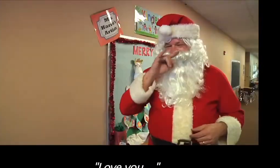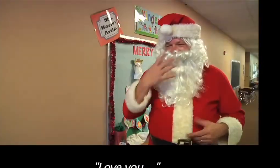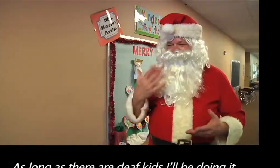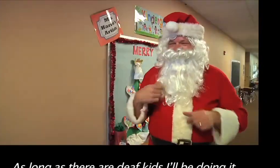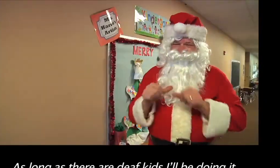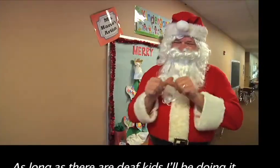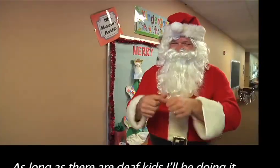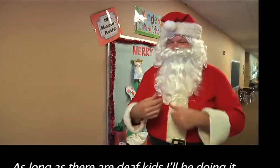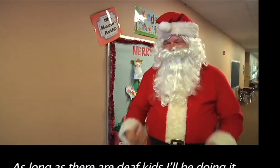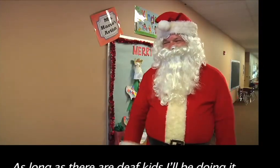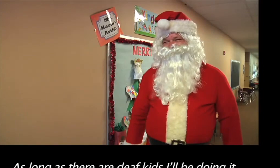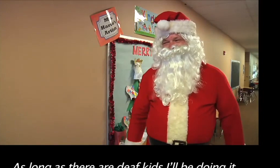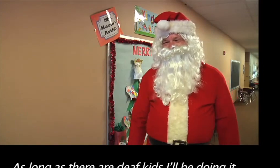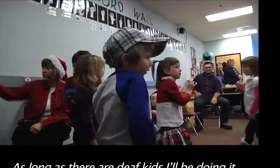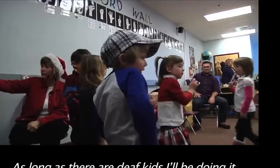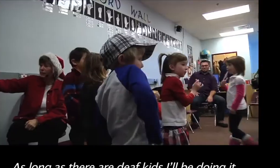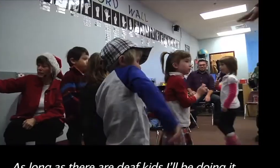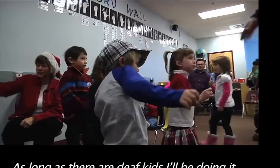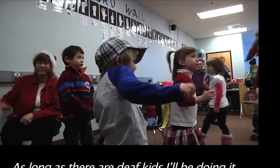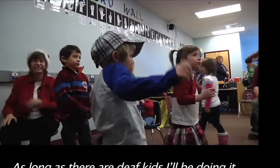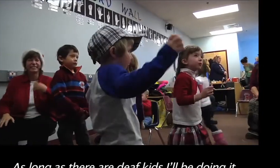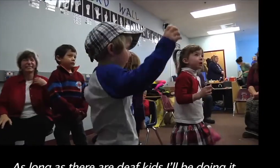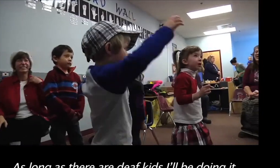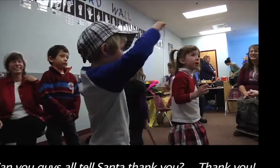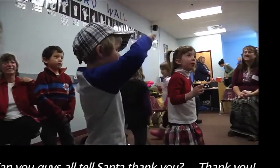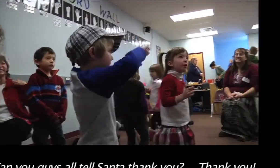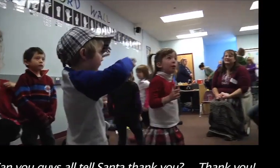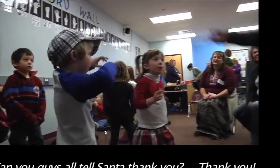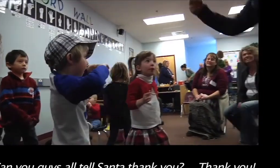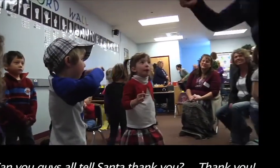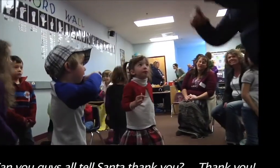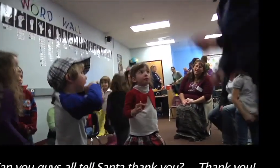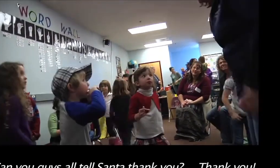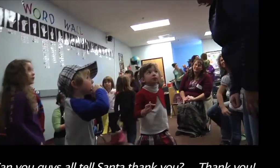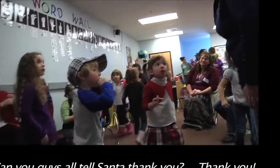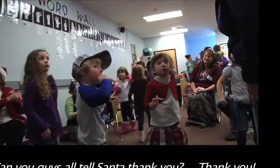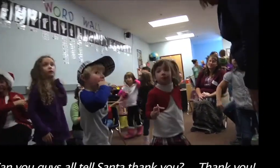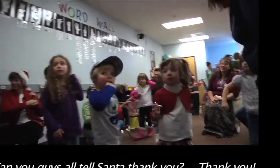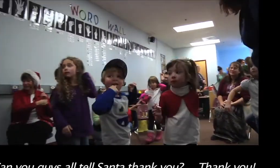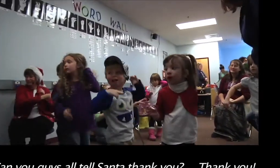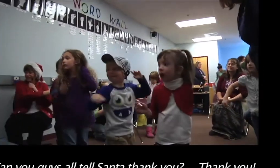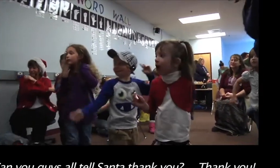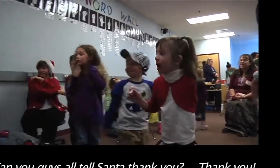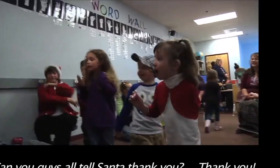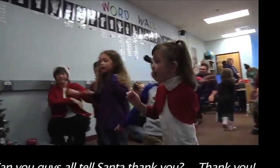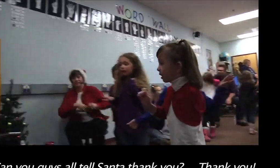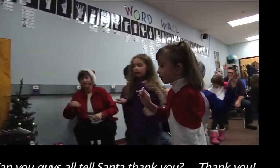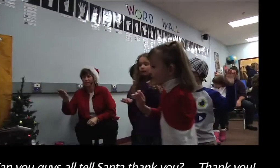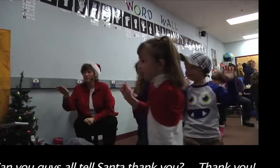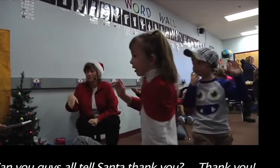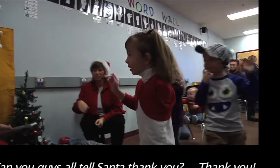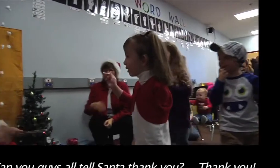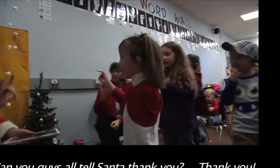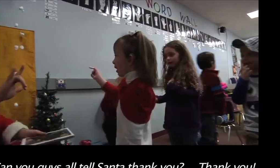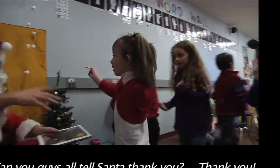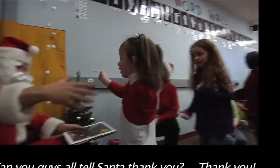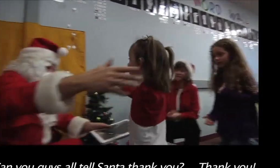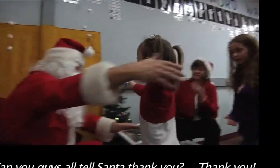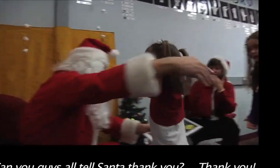As long as there's deaf kids, I'll be doing it. Hey, can you guys all tell Santa thank you? Thank you. Thank you. Do